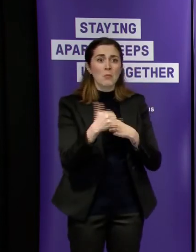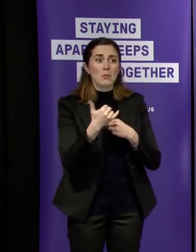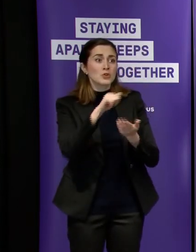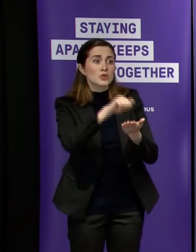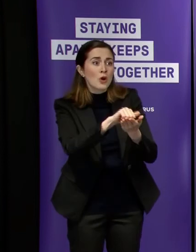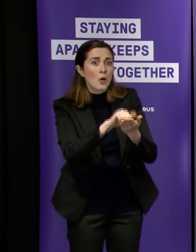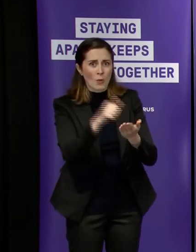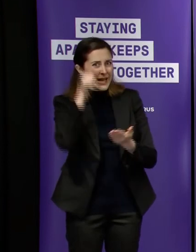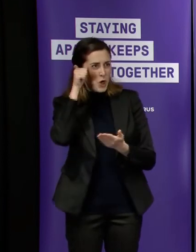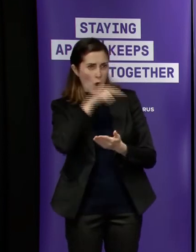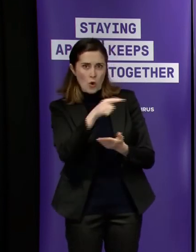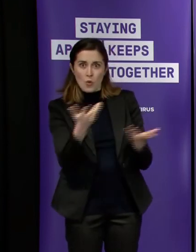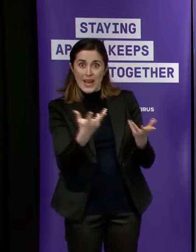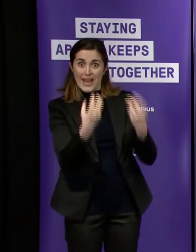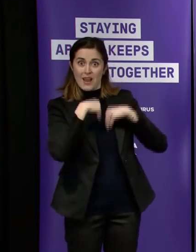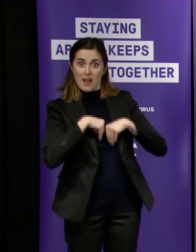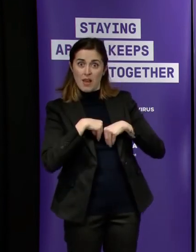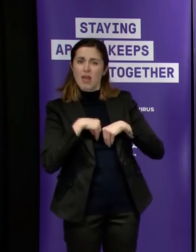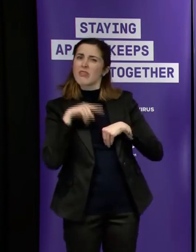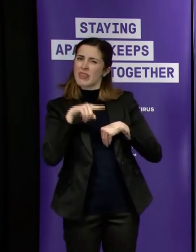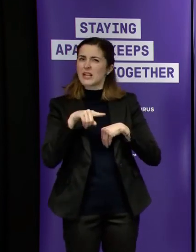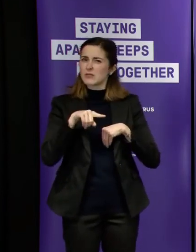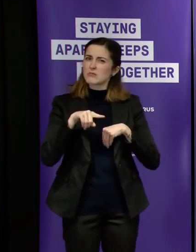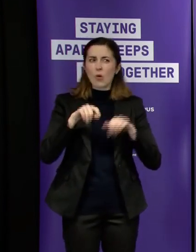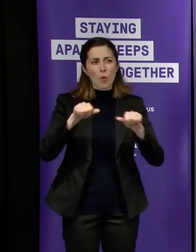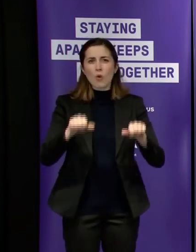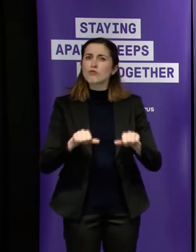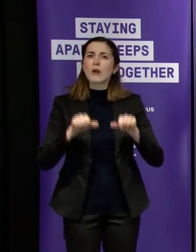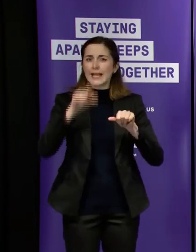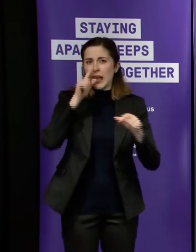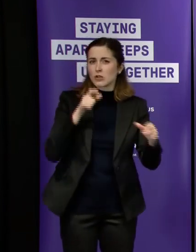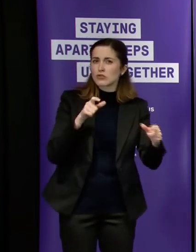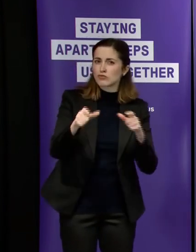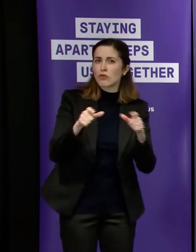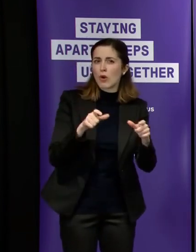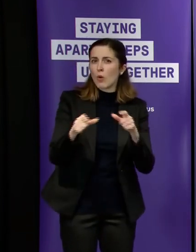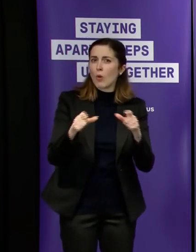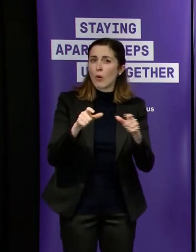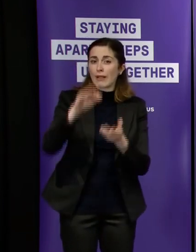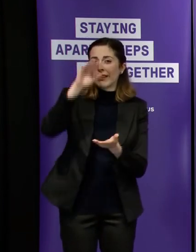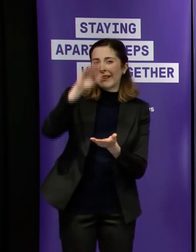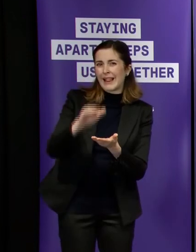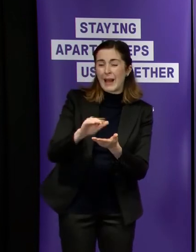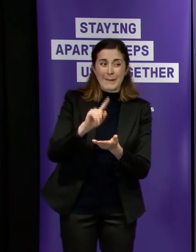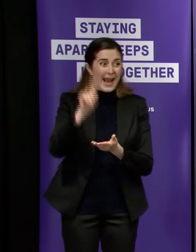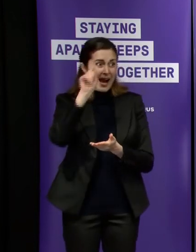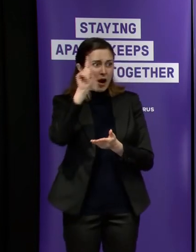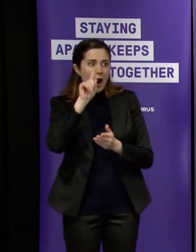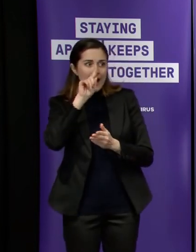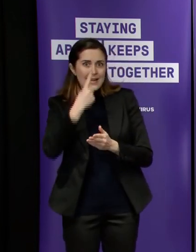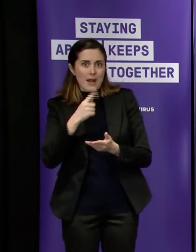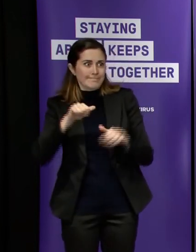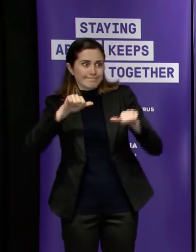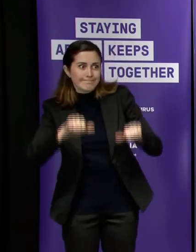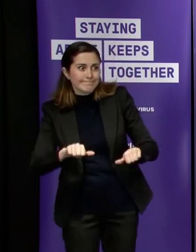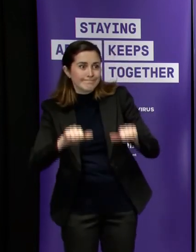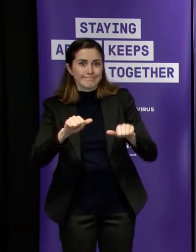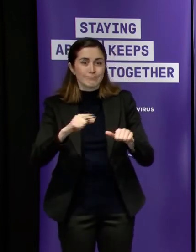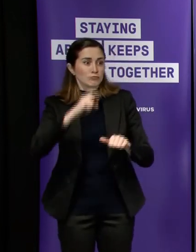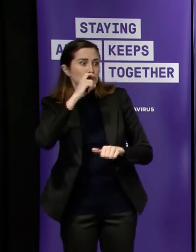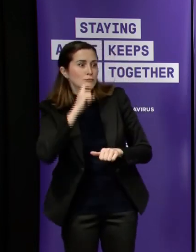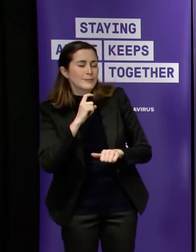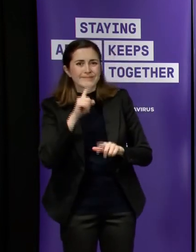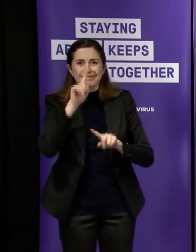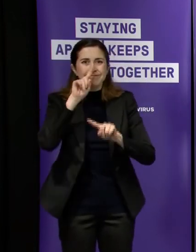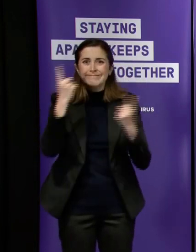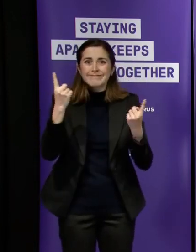is is in fact in some respects a lower number than it might seem but again it's too early sadly i know it's very frustrating and we'd all love to know